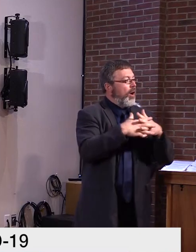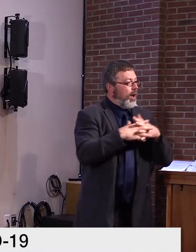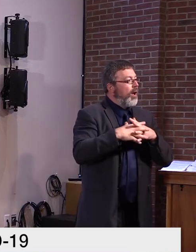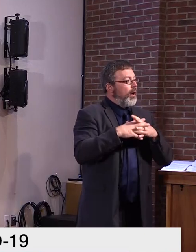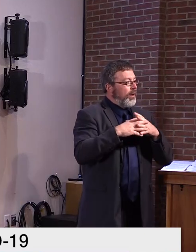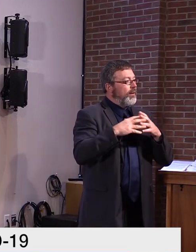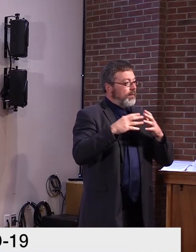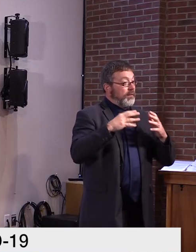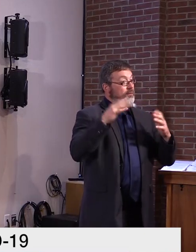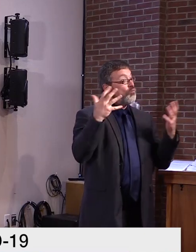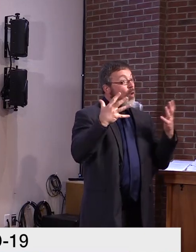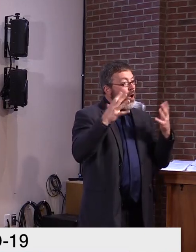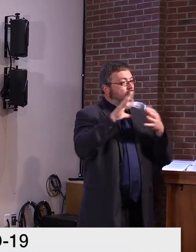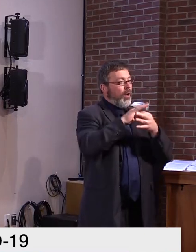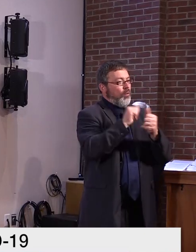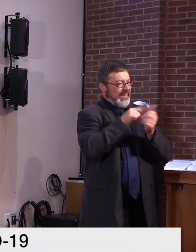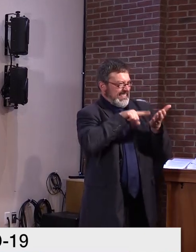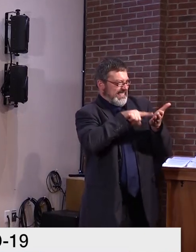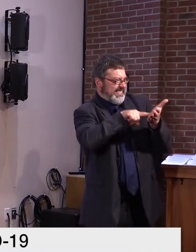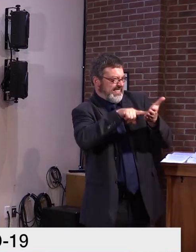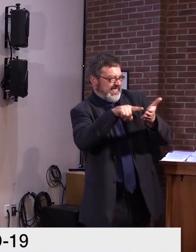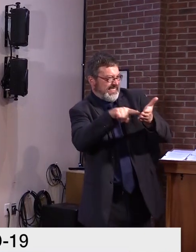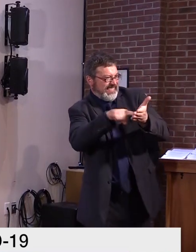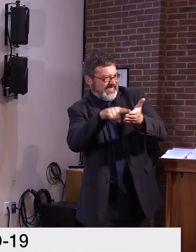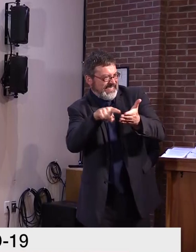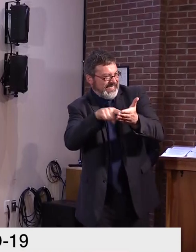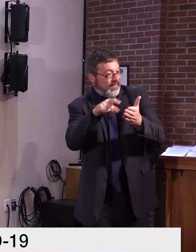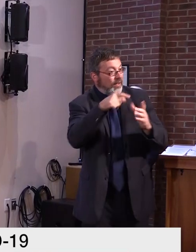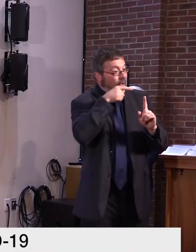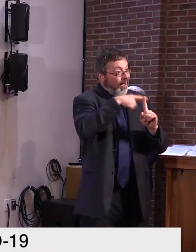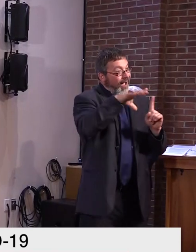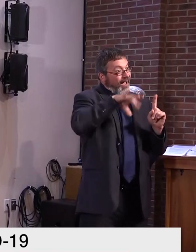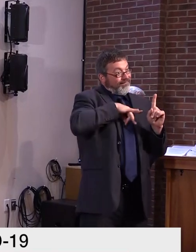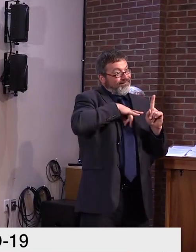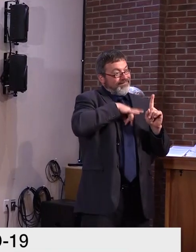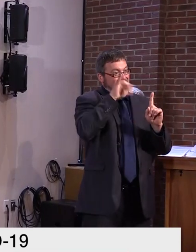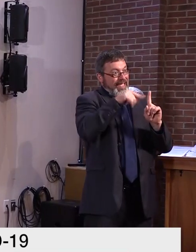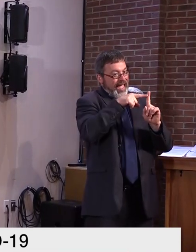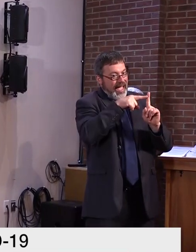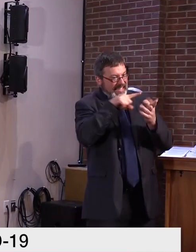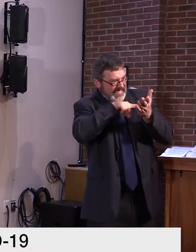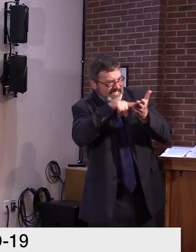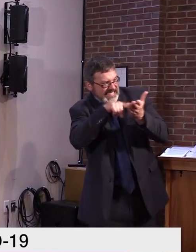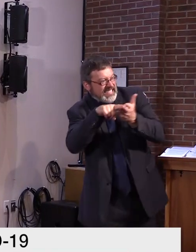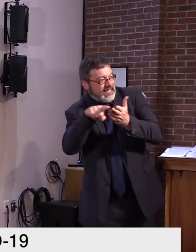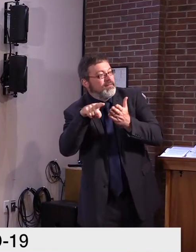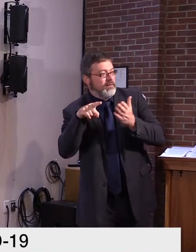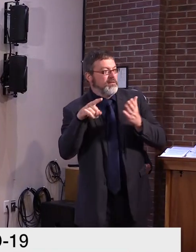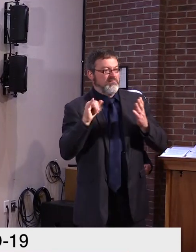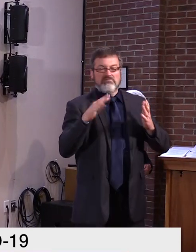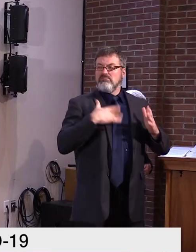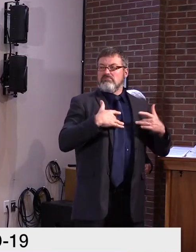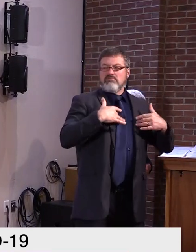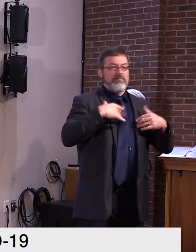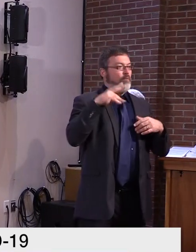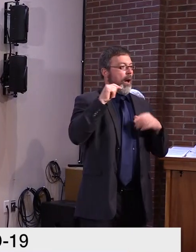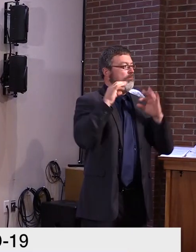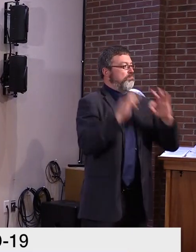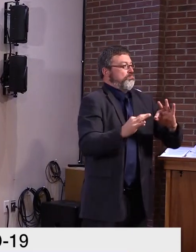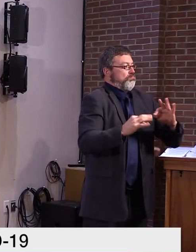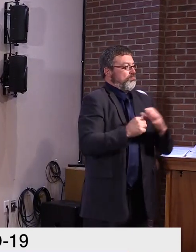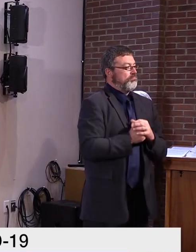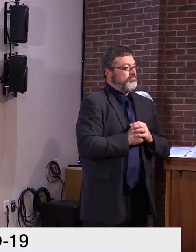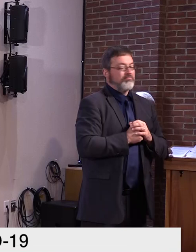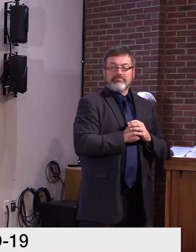Thank you, Dr. Levine. with that, we'll open up to questions. All right. Thank you, Governor. So I just had a clarifying question. So